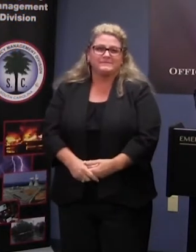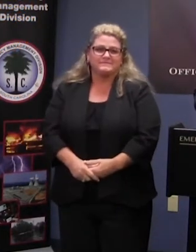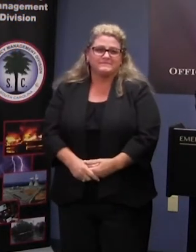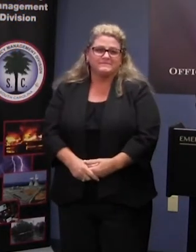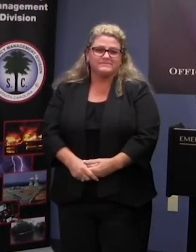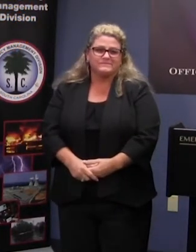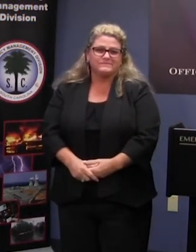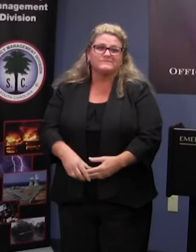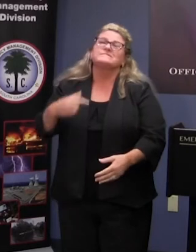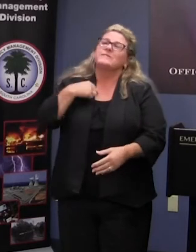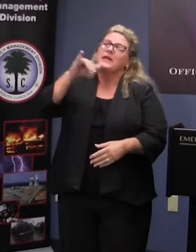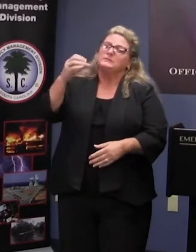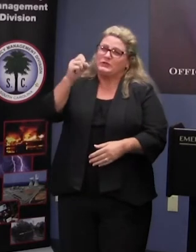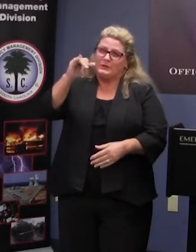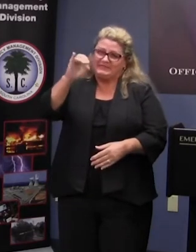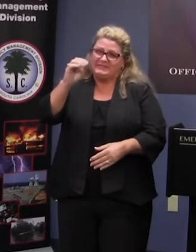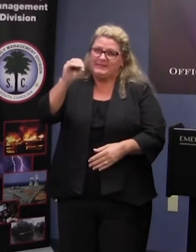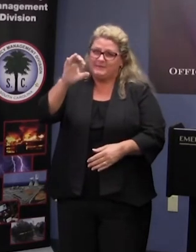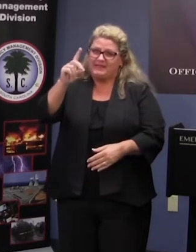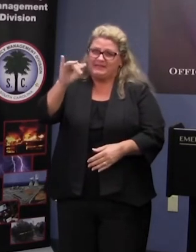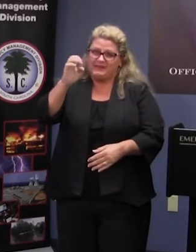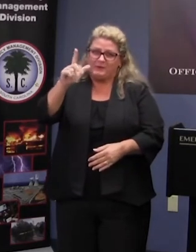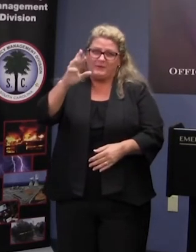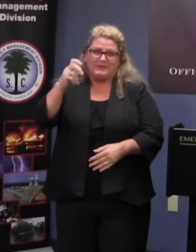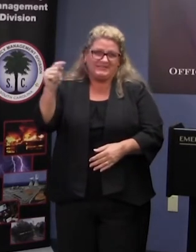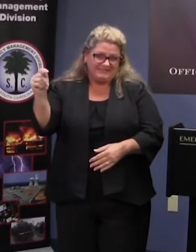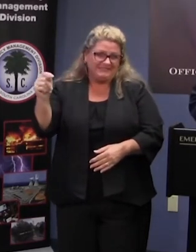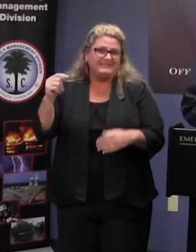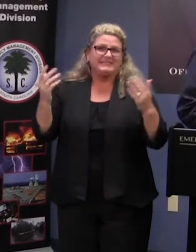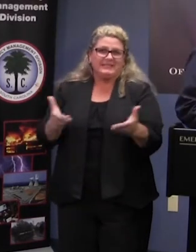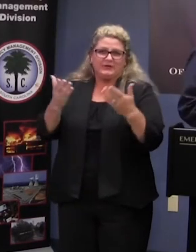and this is joseph mcdaniel with us again today